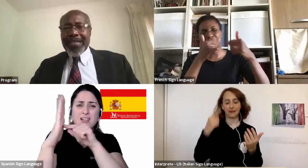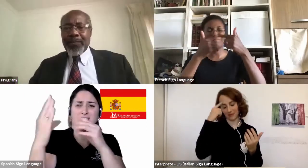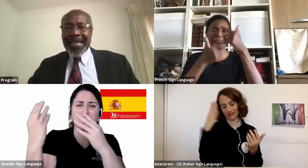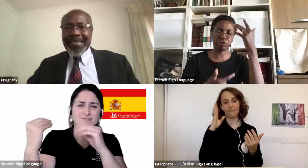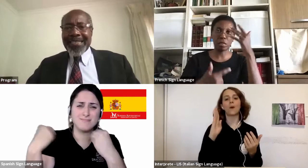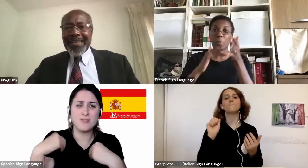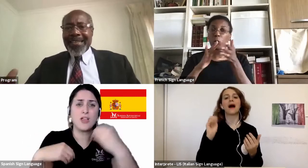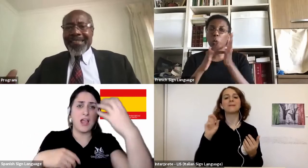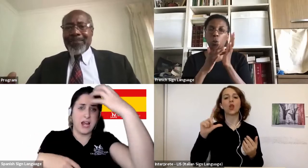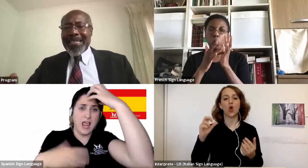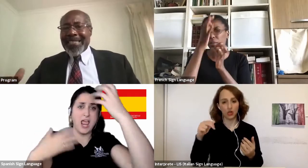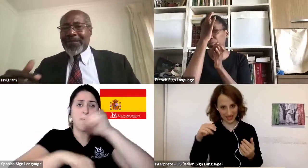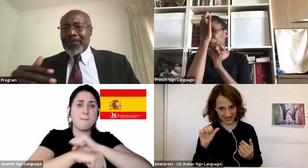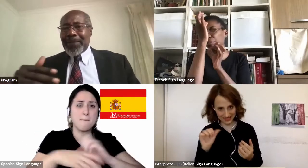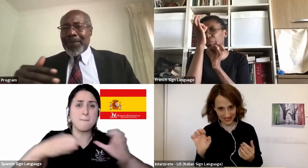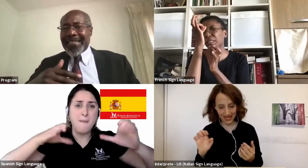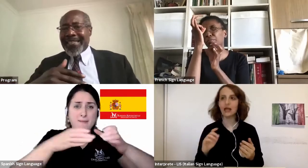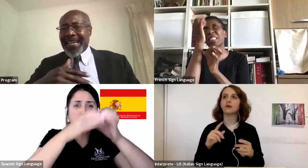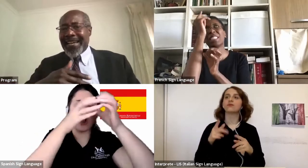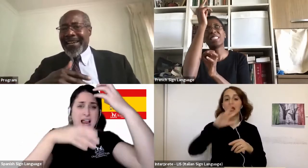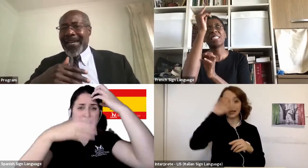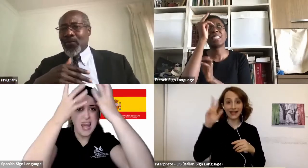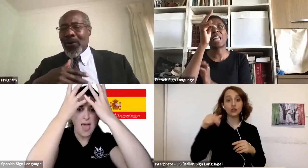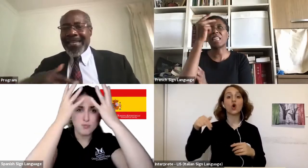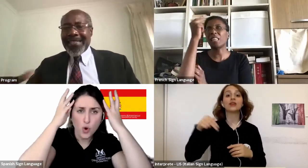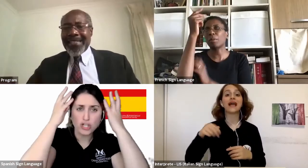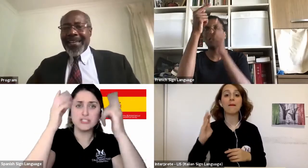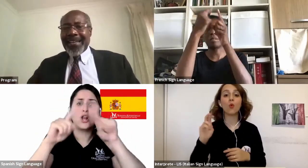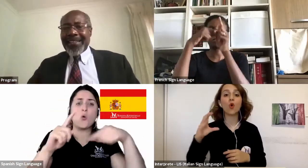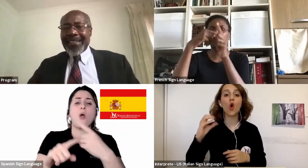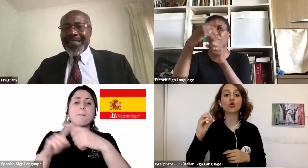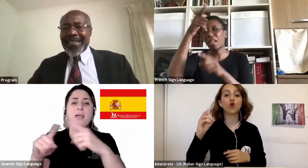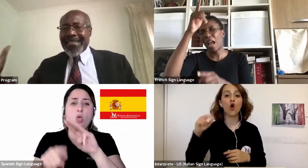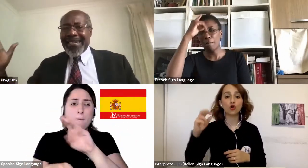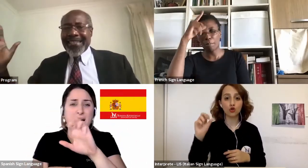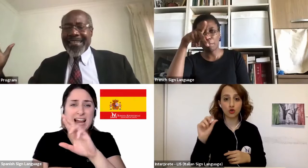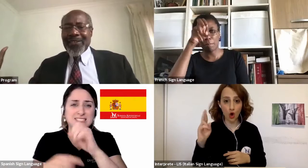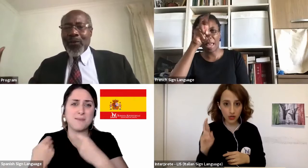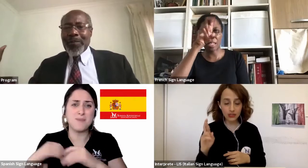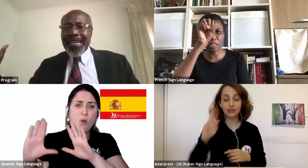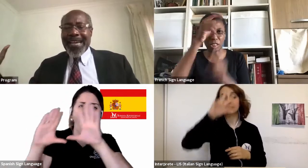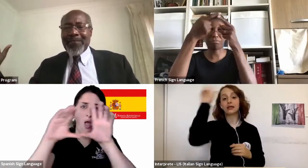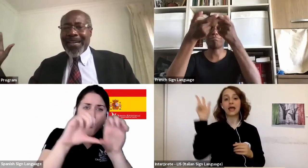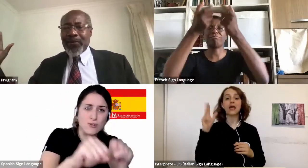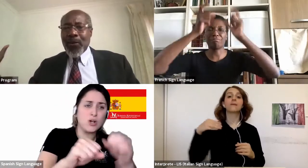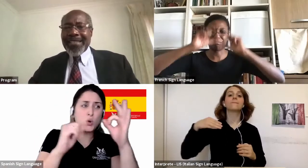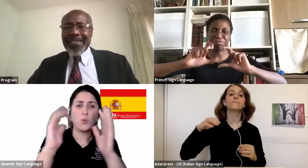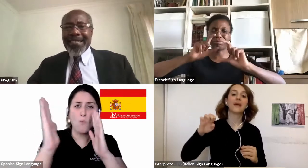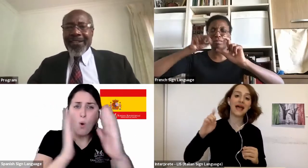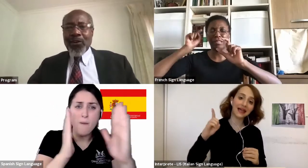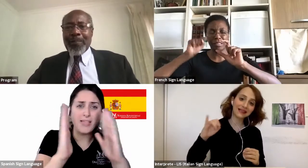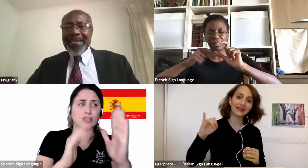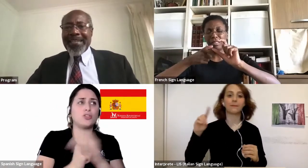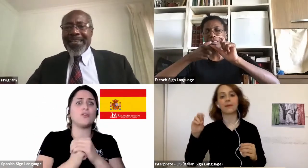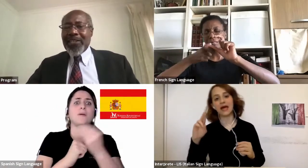went past. The Medes and Persians came and went. The Grecian kingdom came and went.